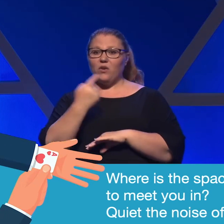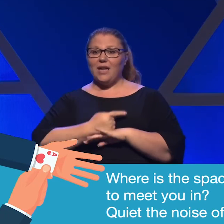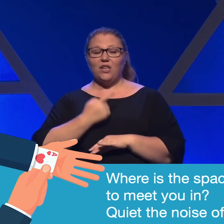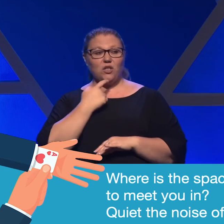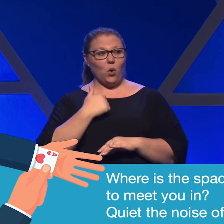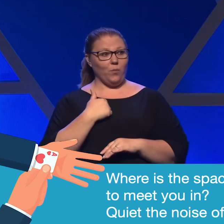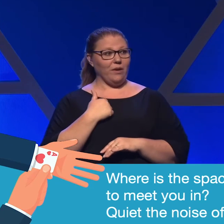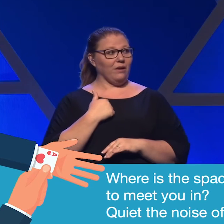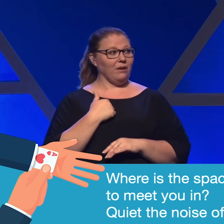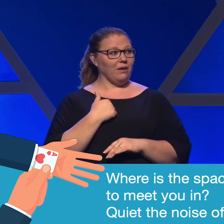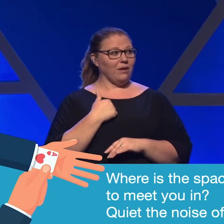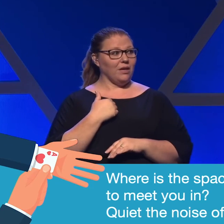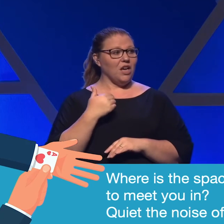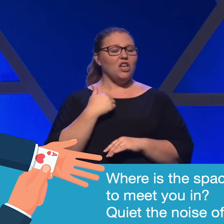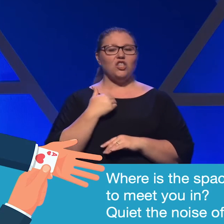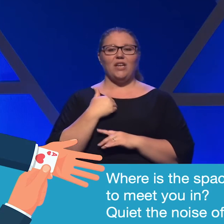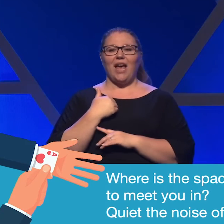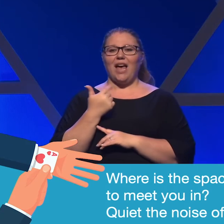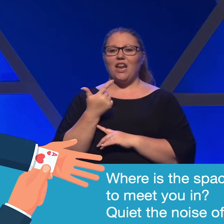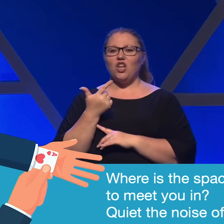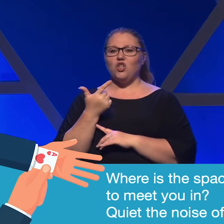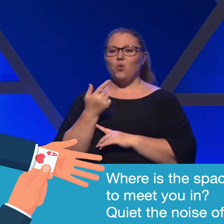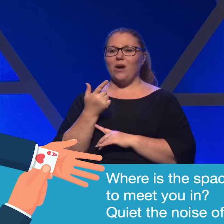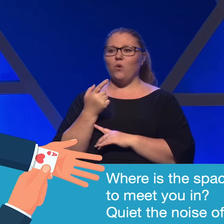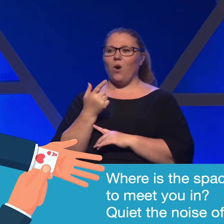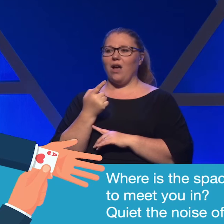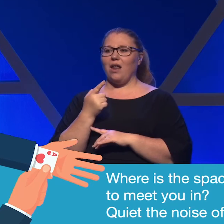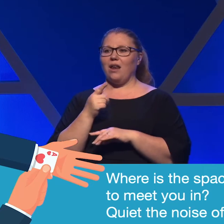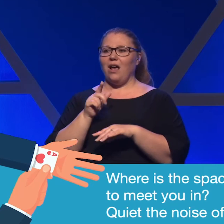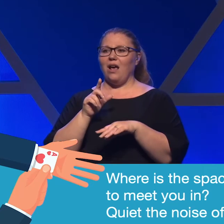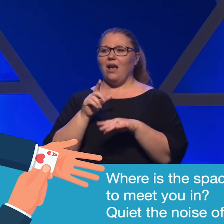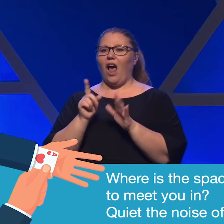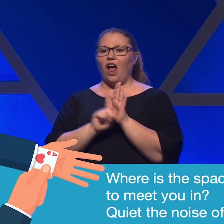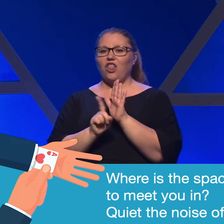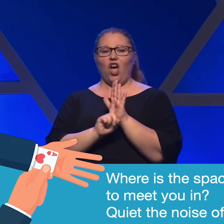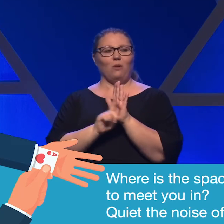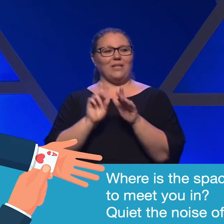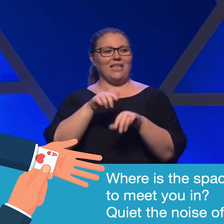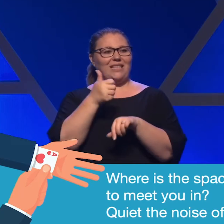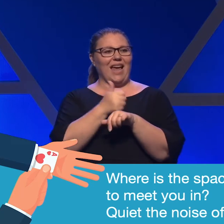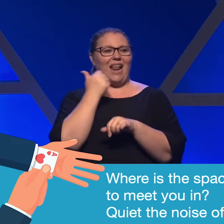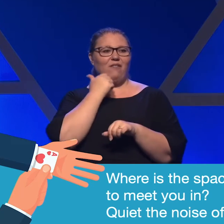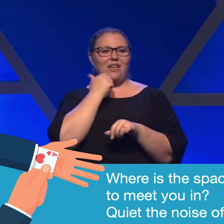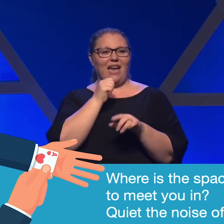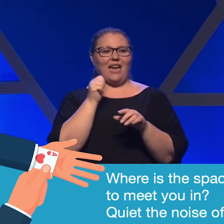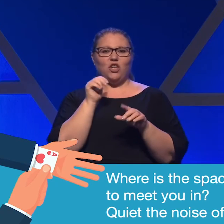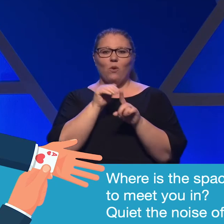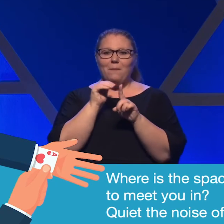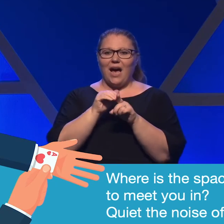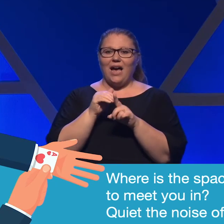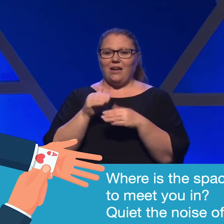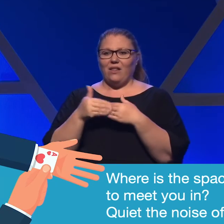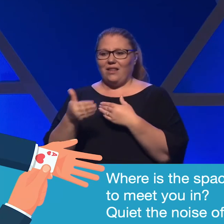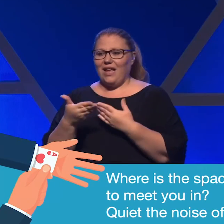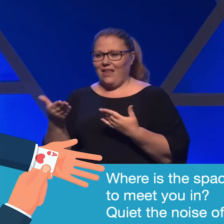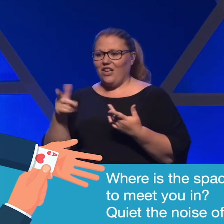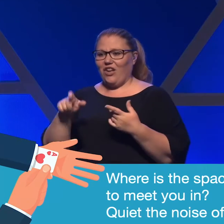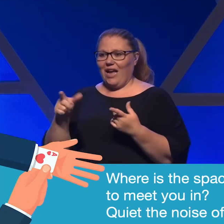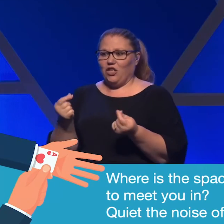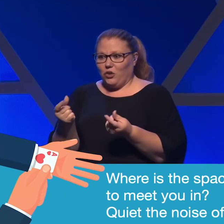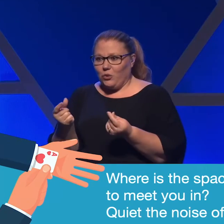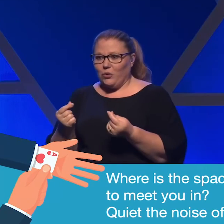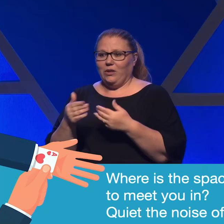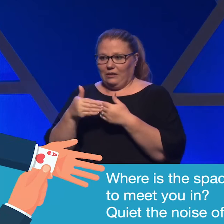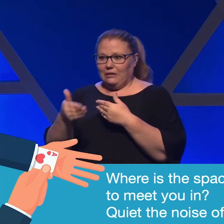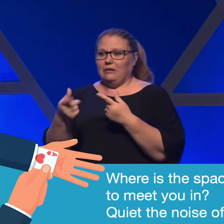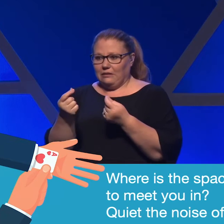me that she had 21 alarms set for the course of her day every day to remind her of kind of the next thing she had to get to or go to or do or